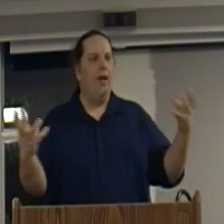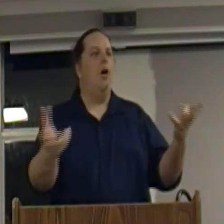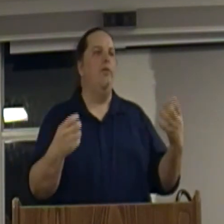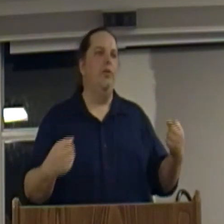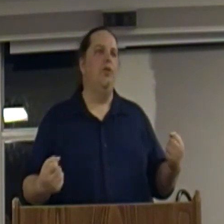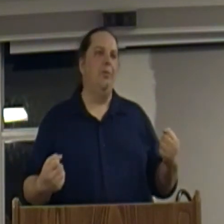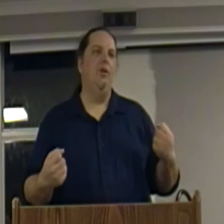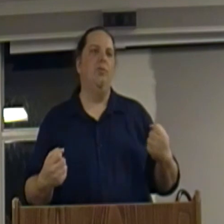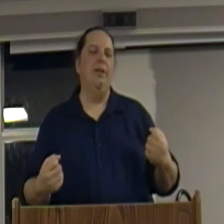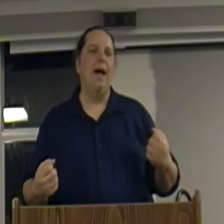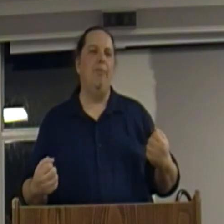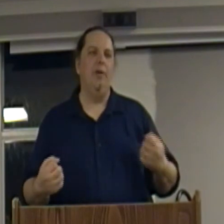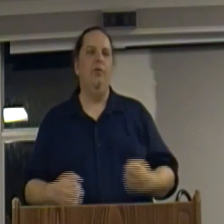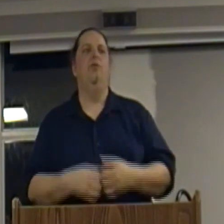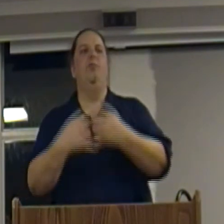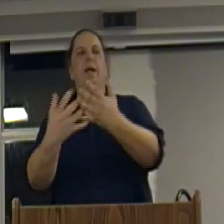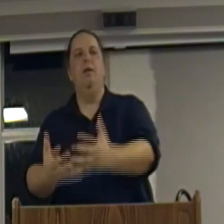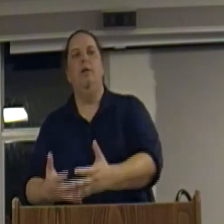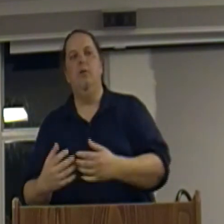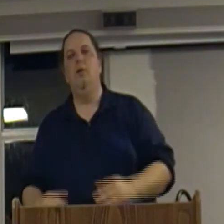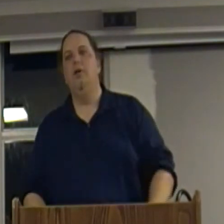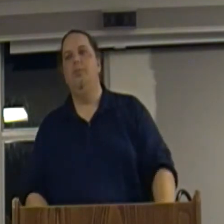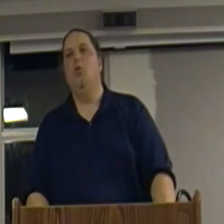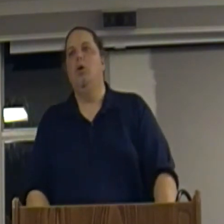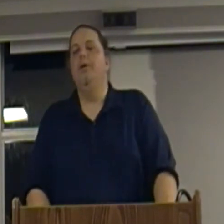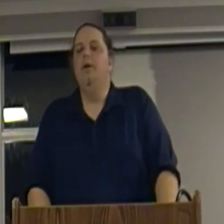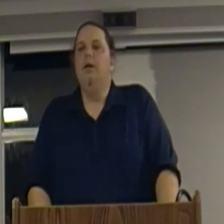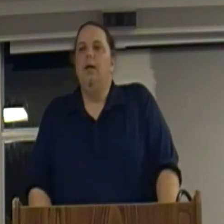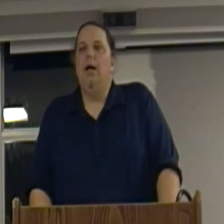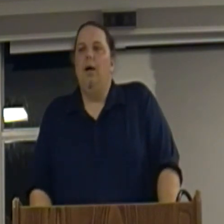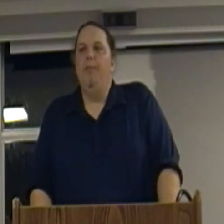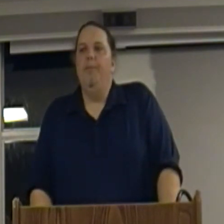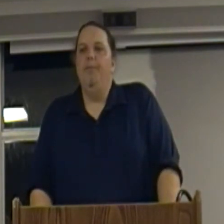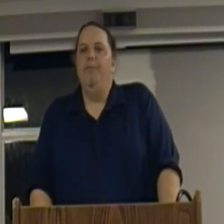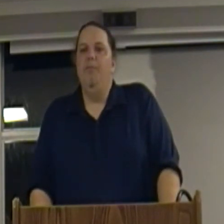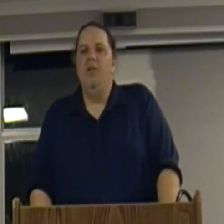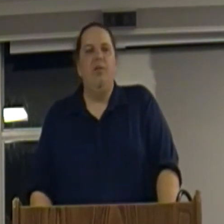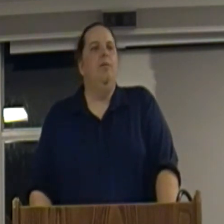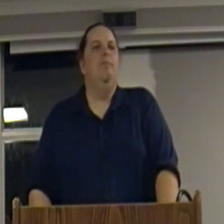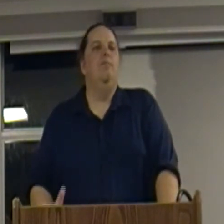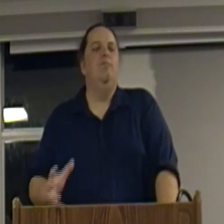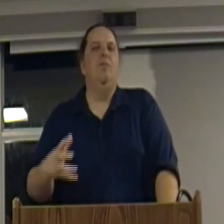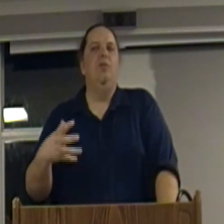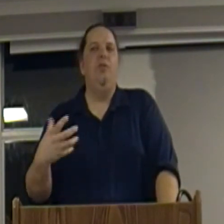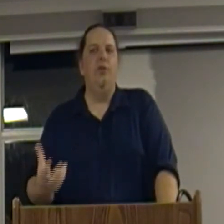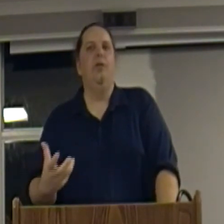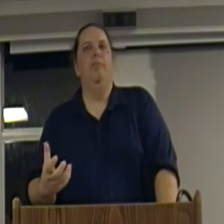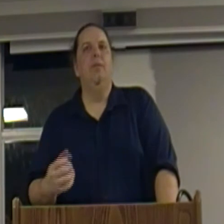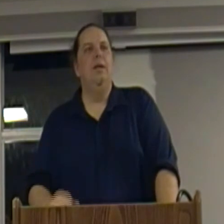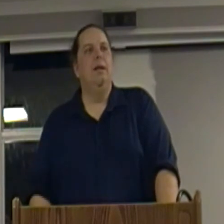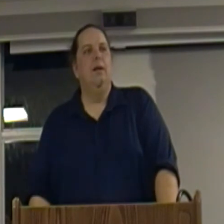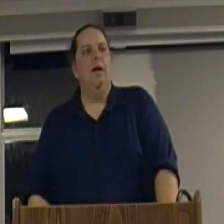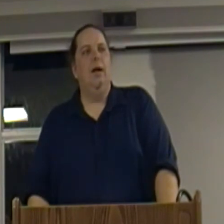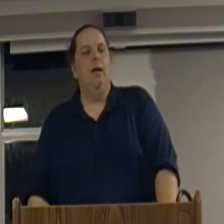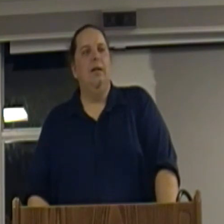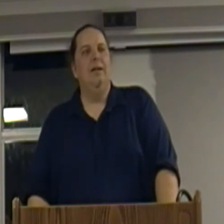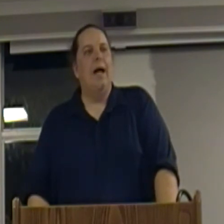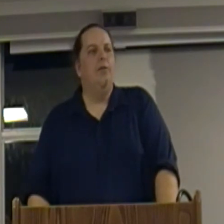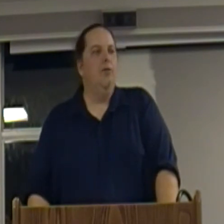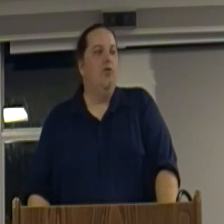take all this surplus from the capitalists and spend it on the poor. However, this system got the